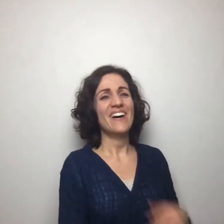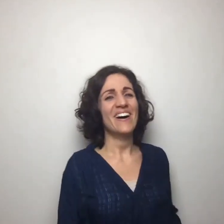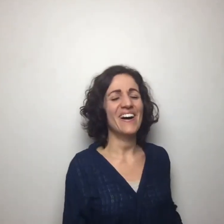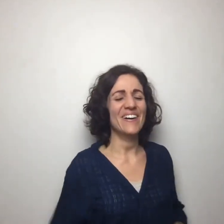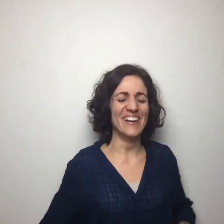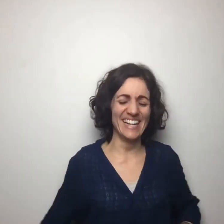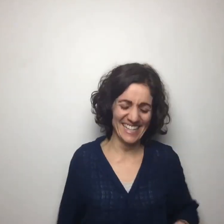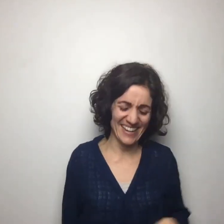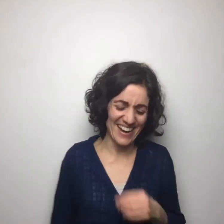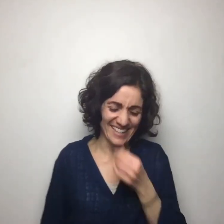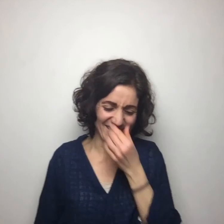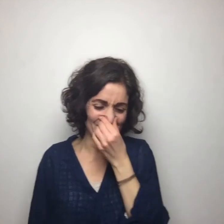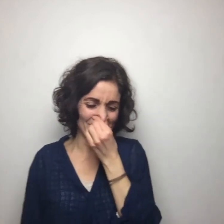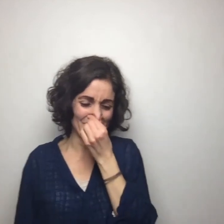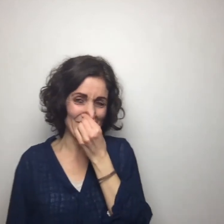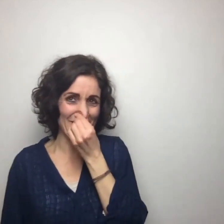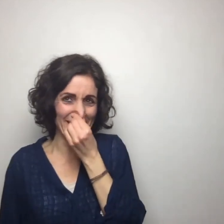Oh God, I'm so sorry.